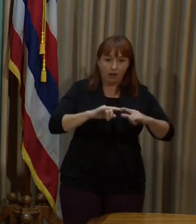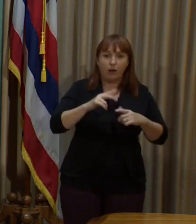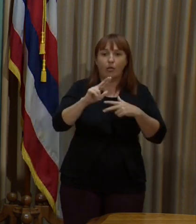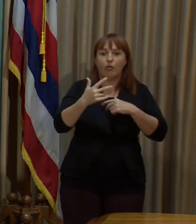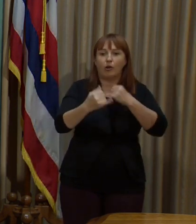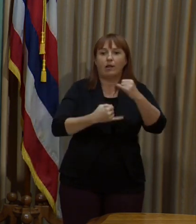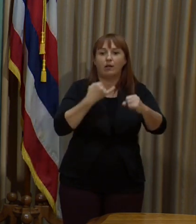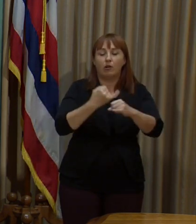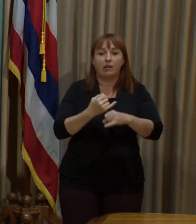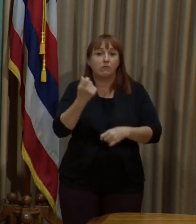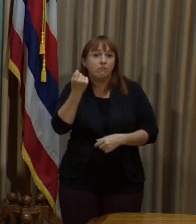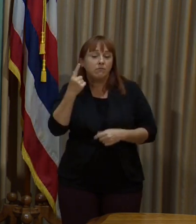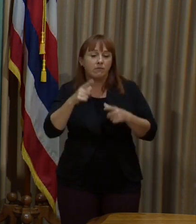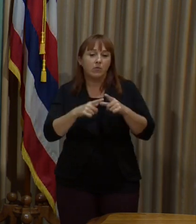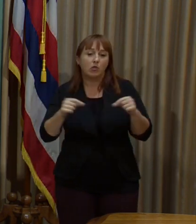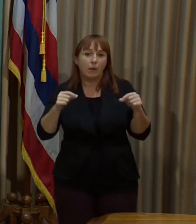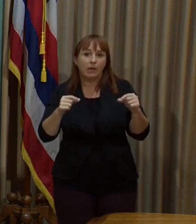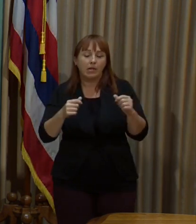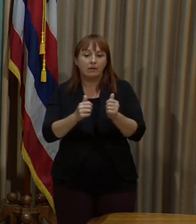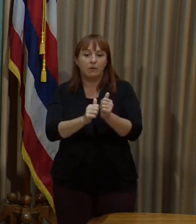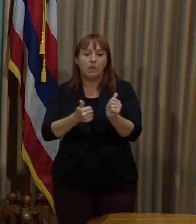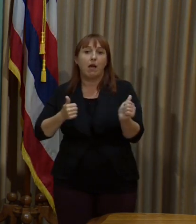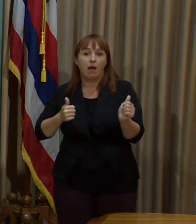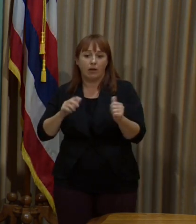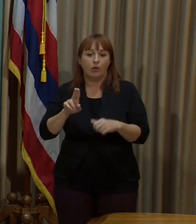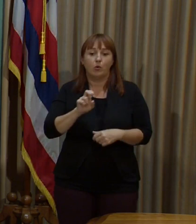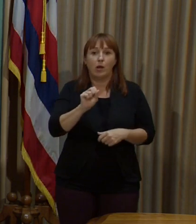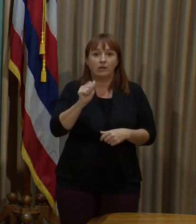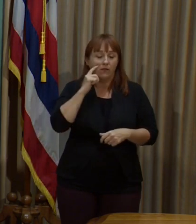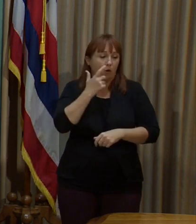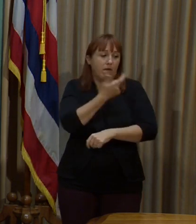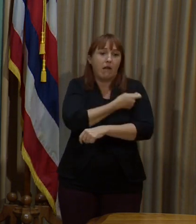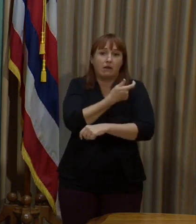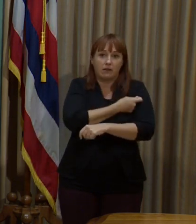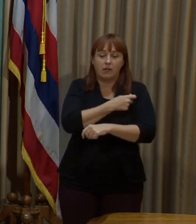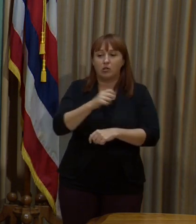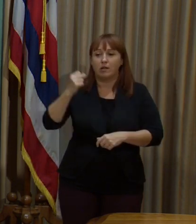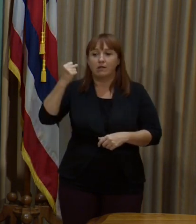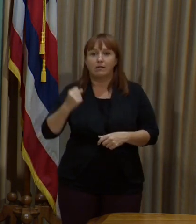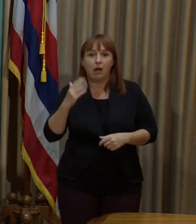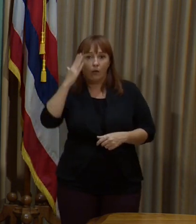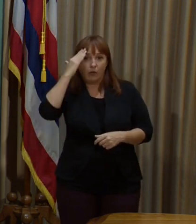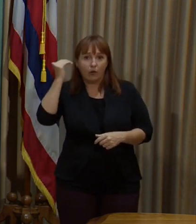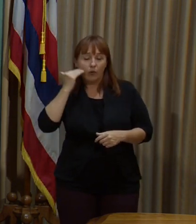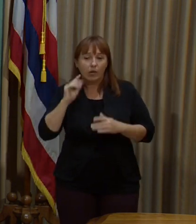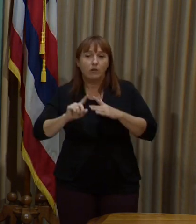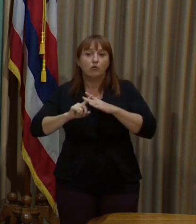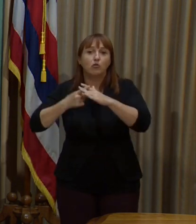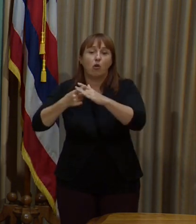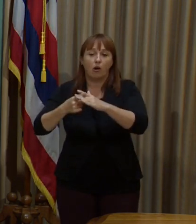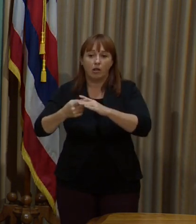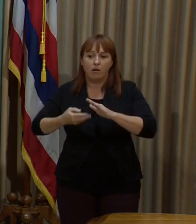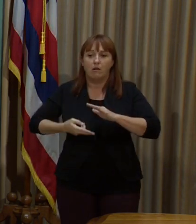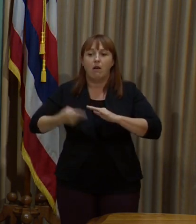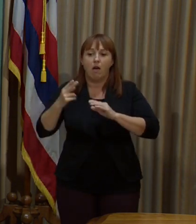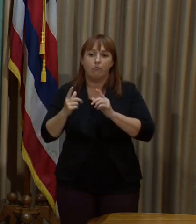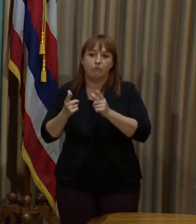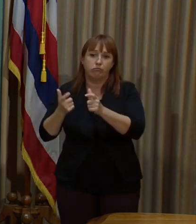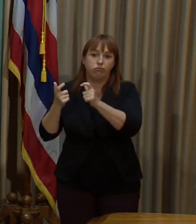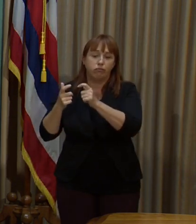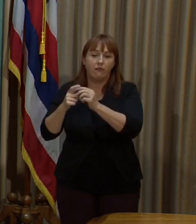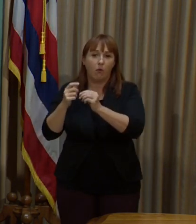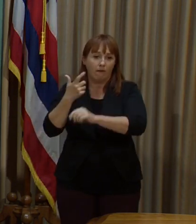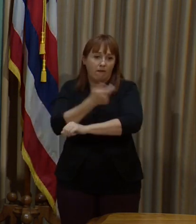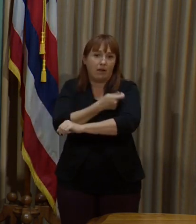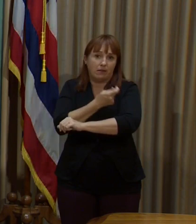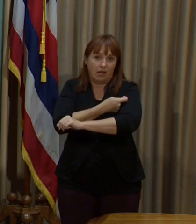in Japan is lagging the U.S. and South Korea has started ramping up vaccinations, but